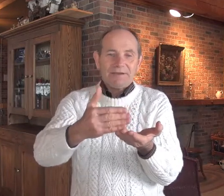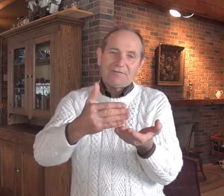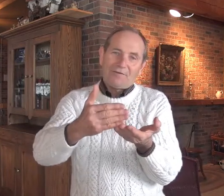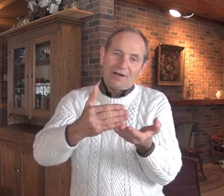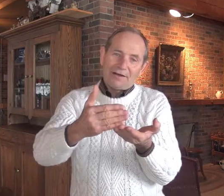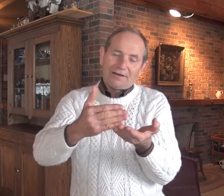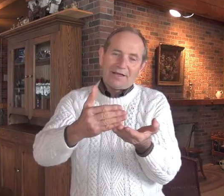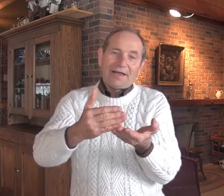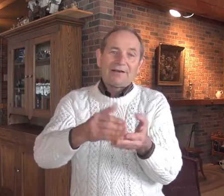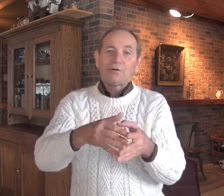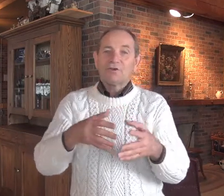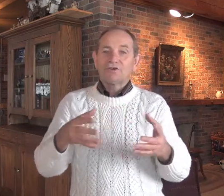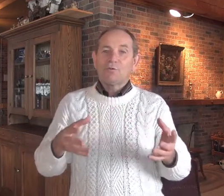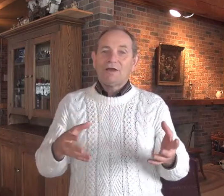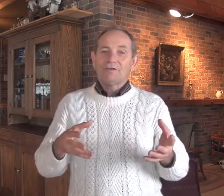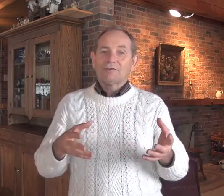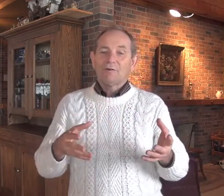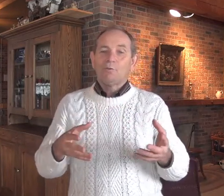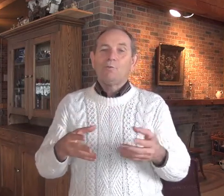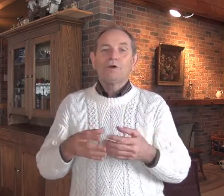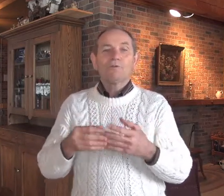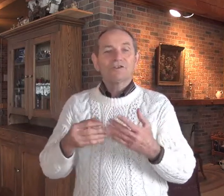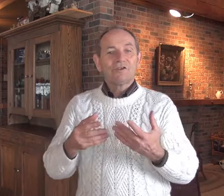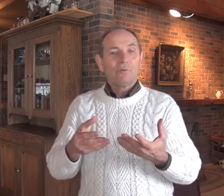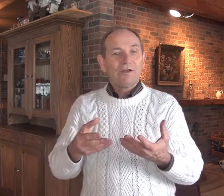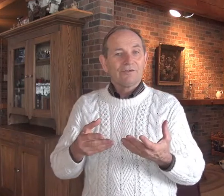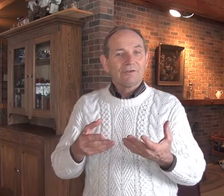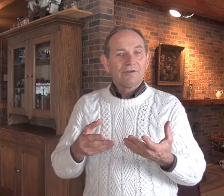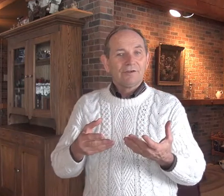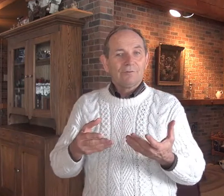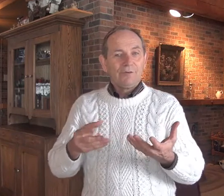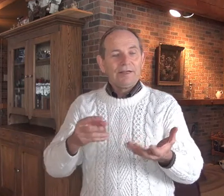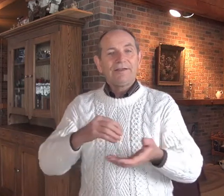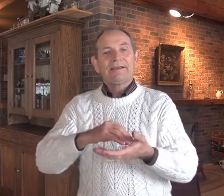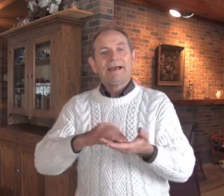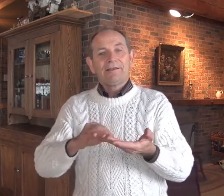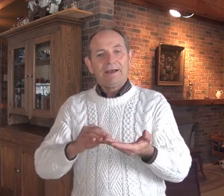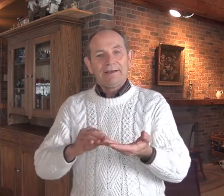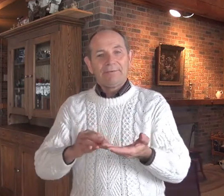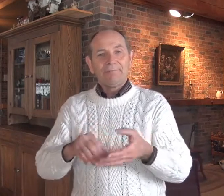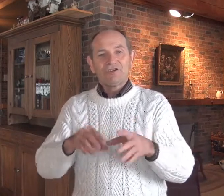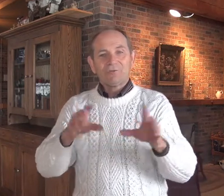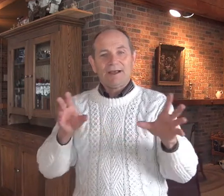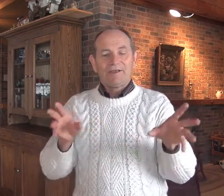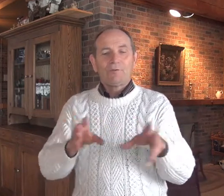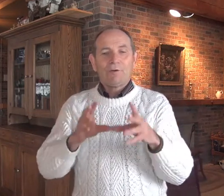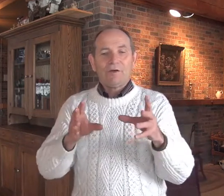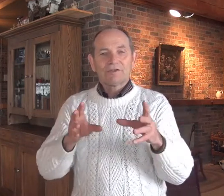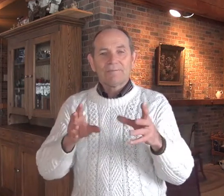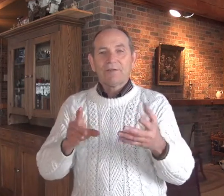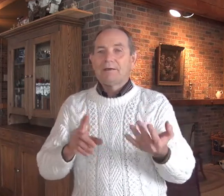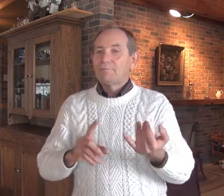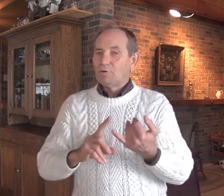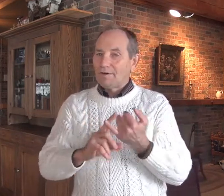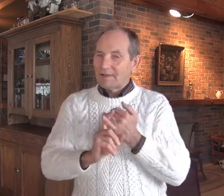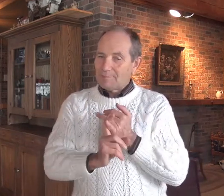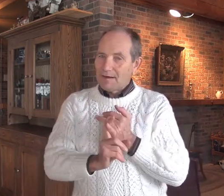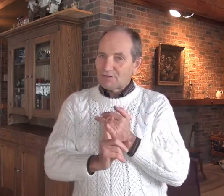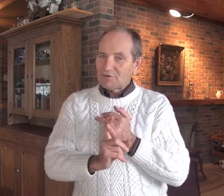be defined. And of course, the wills. What goes in the wills? We need to get that lined up and make sure we have the right wills. Don't forget the powers of